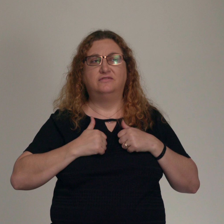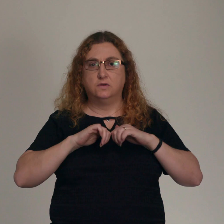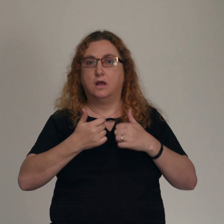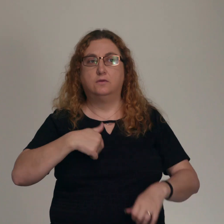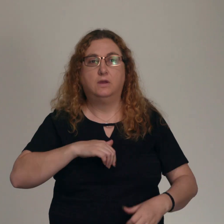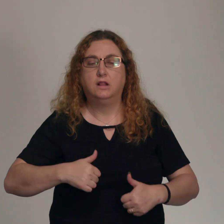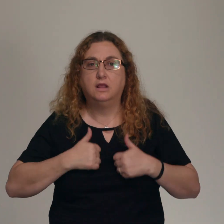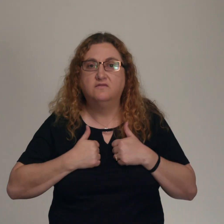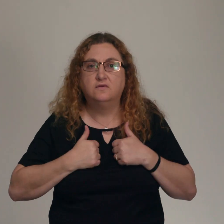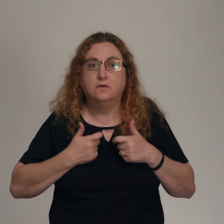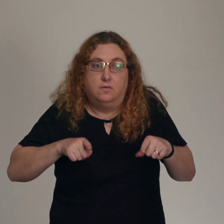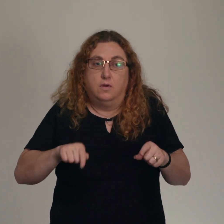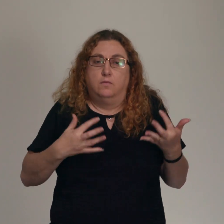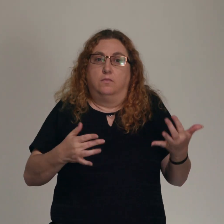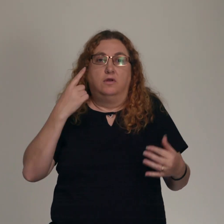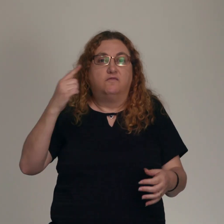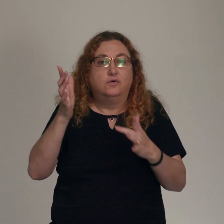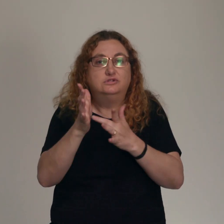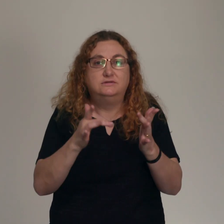Well, we listen to Jesus